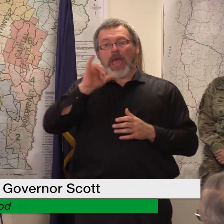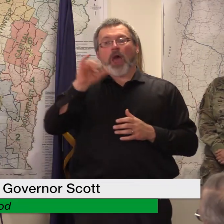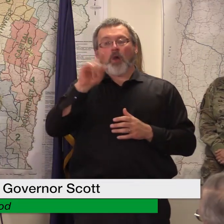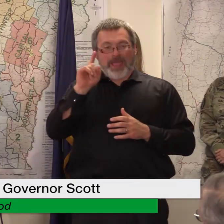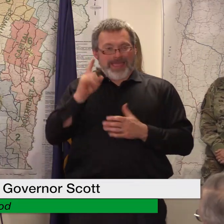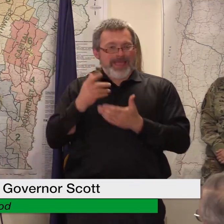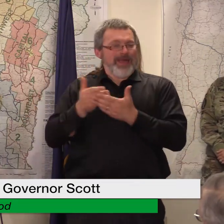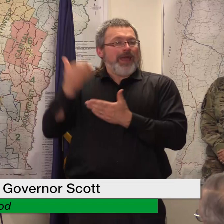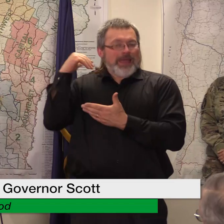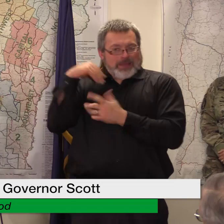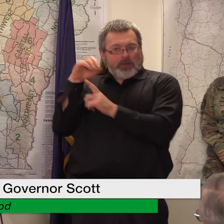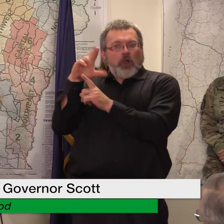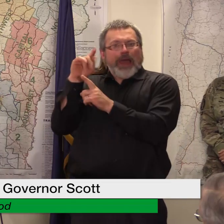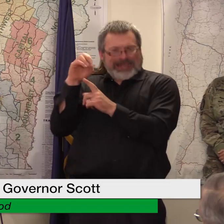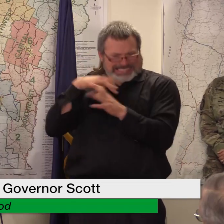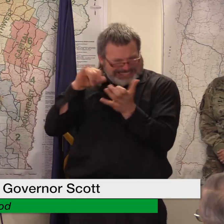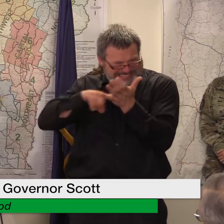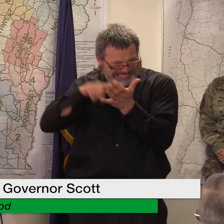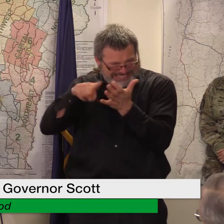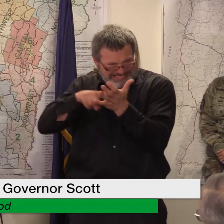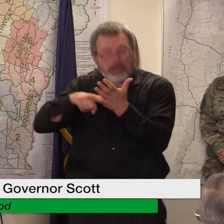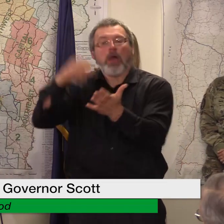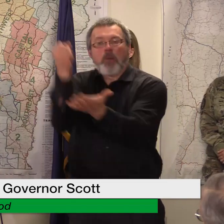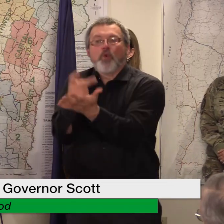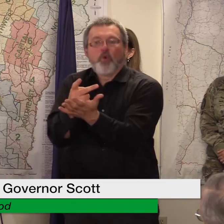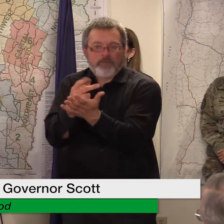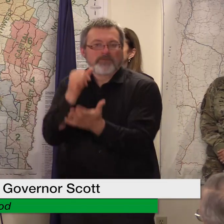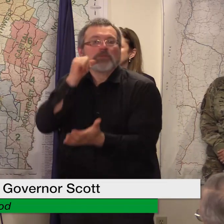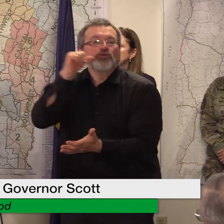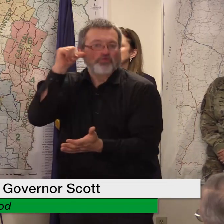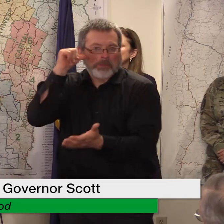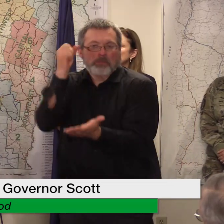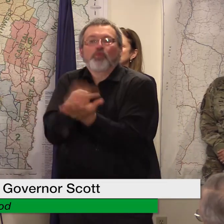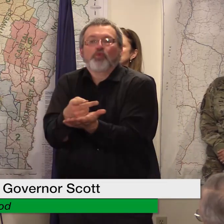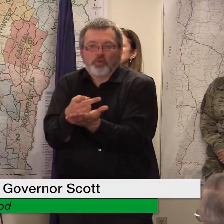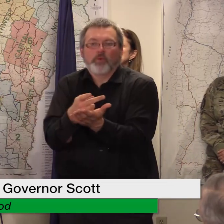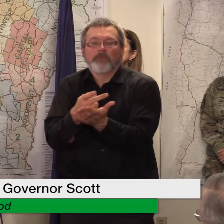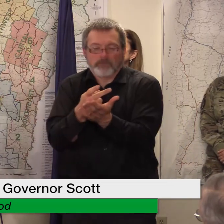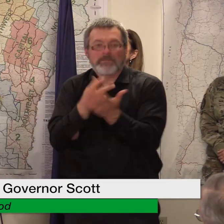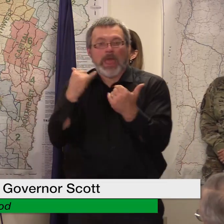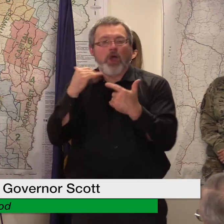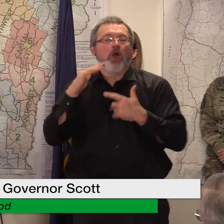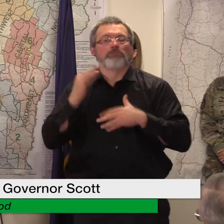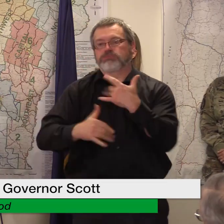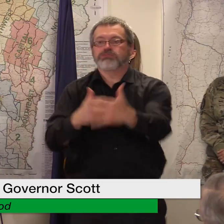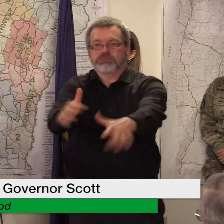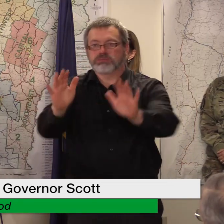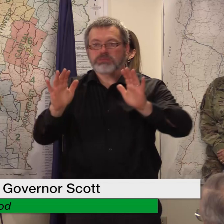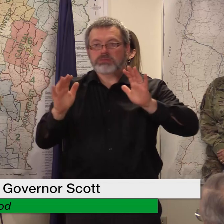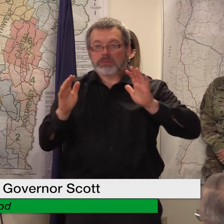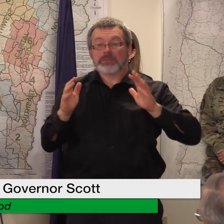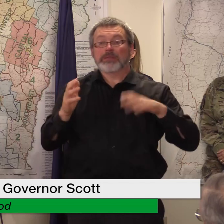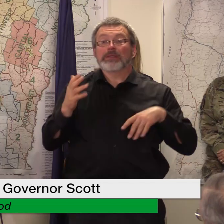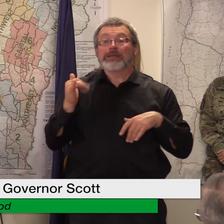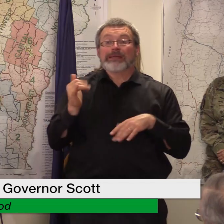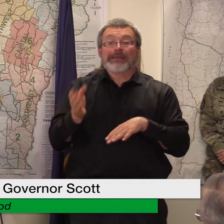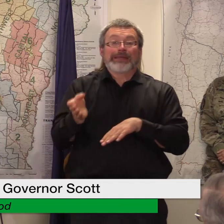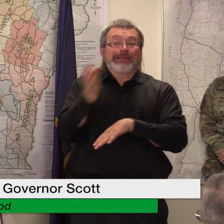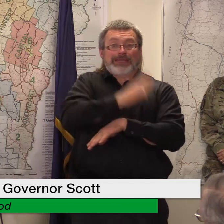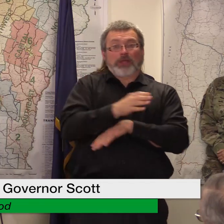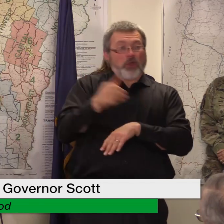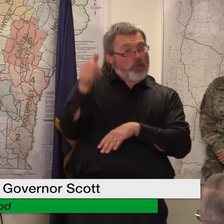assistance already starts because it's been declared for those who have not done that they can either go to